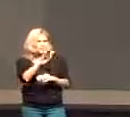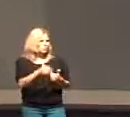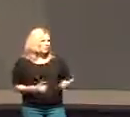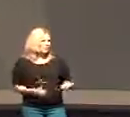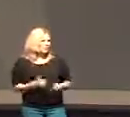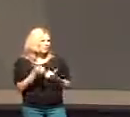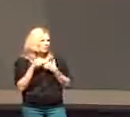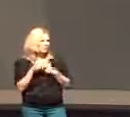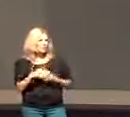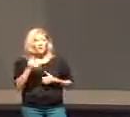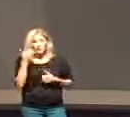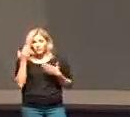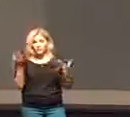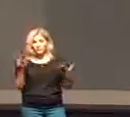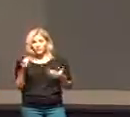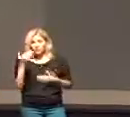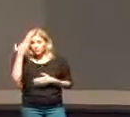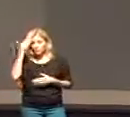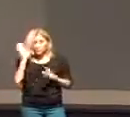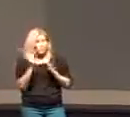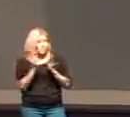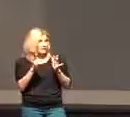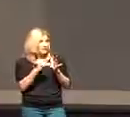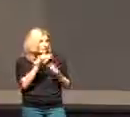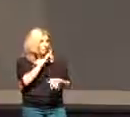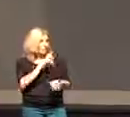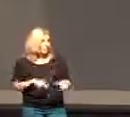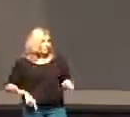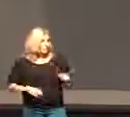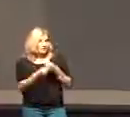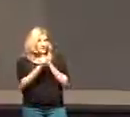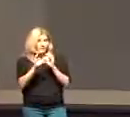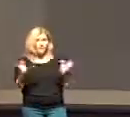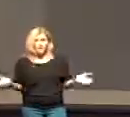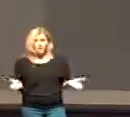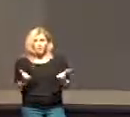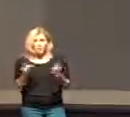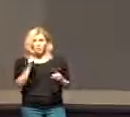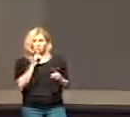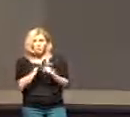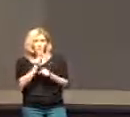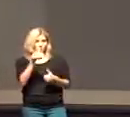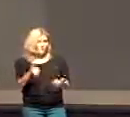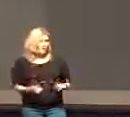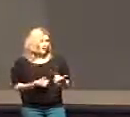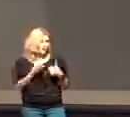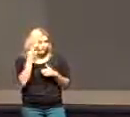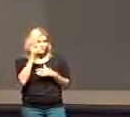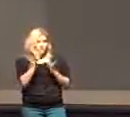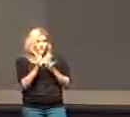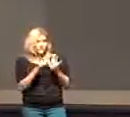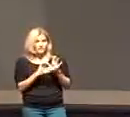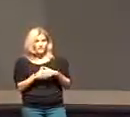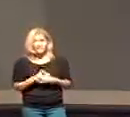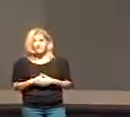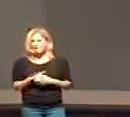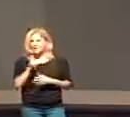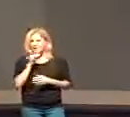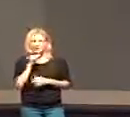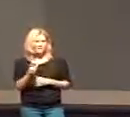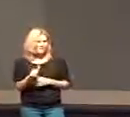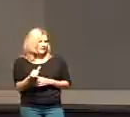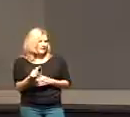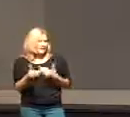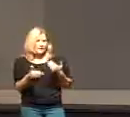life if you're here and you don't know Jesus as your lord and savior I urge you commit your life to him it's not